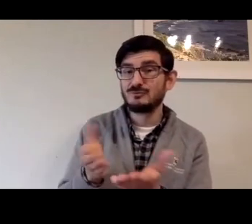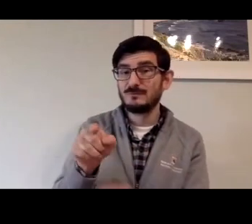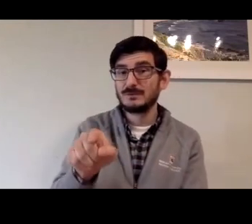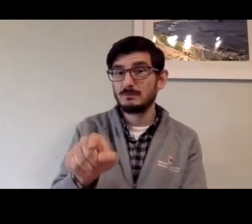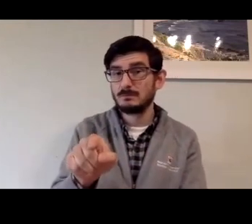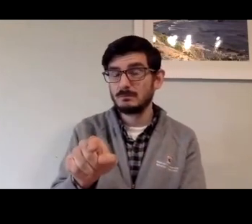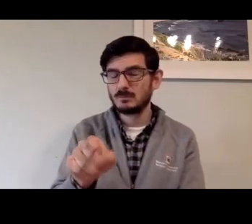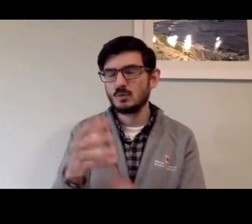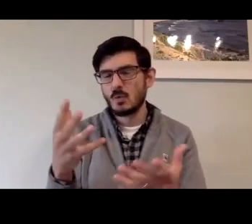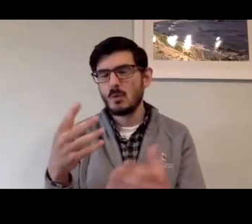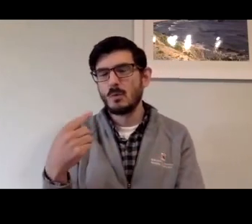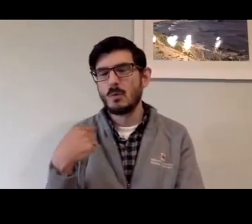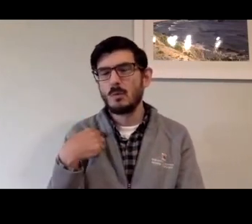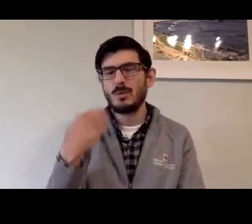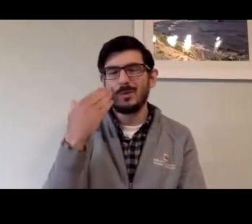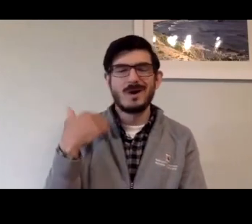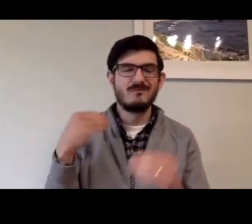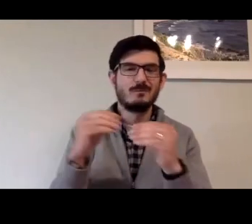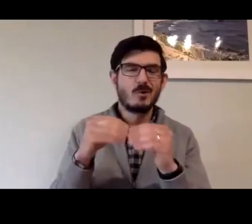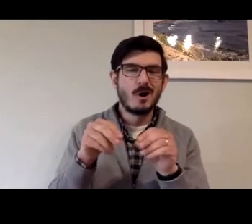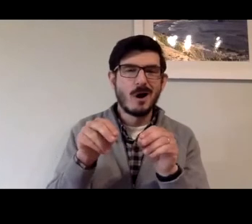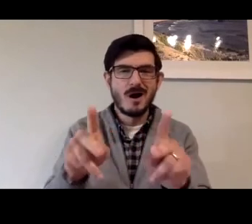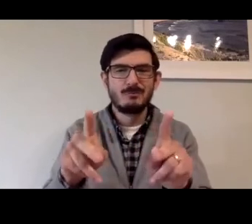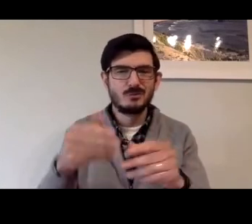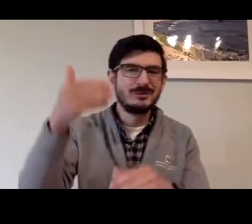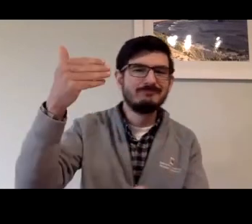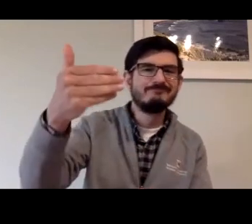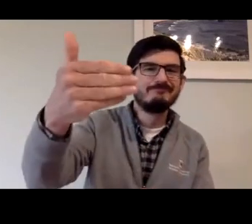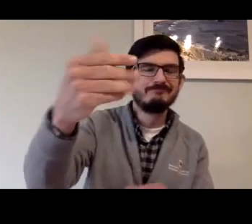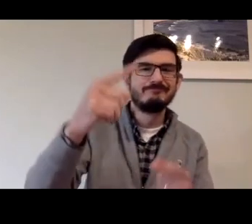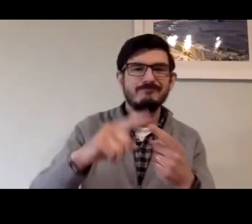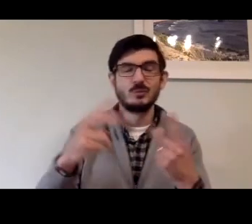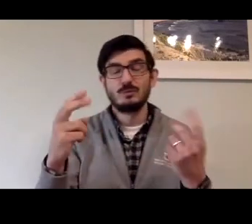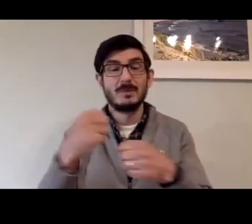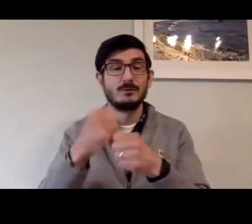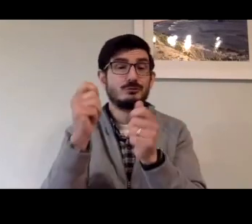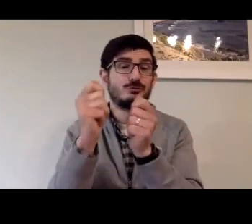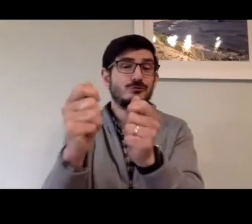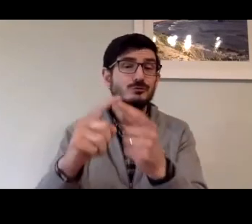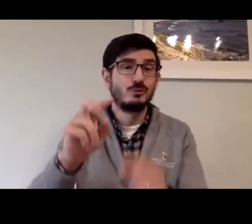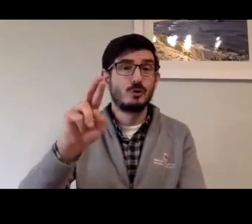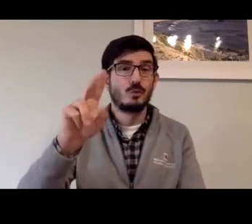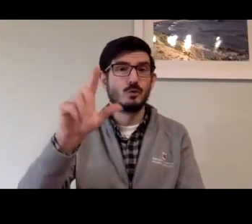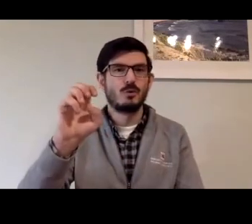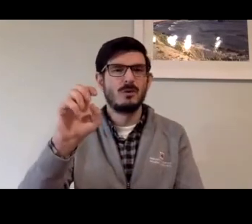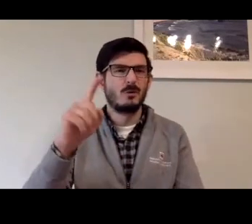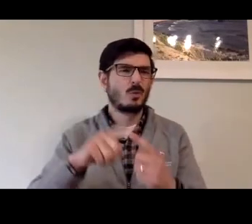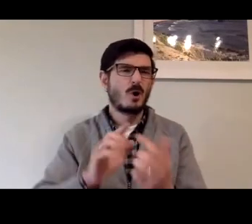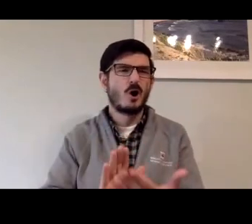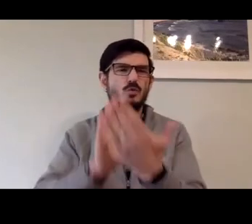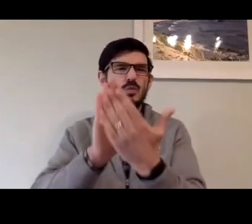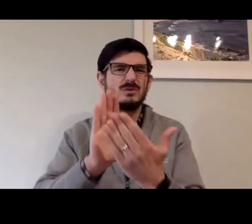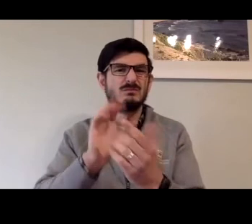includes the relay service. So we will have further opportunities going forward